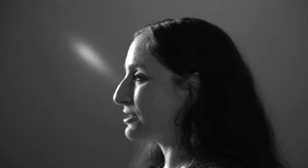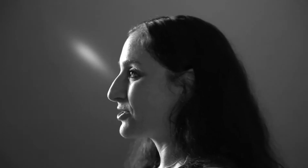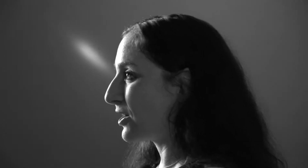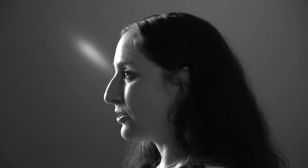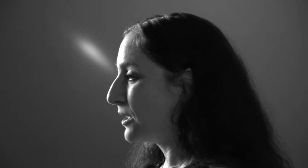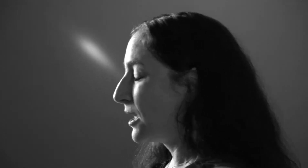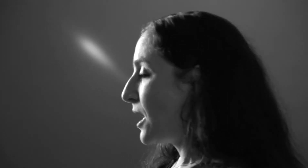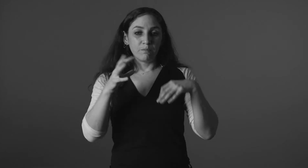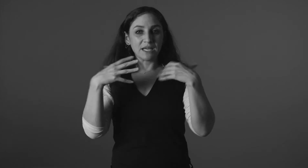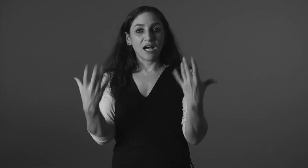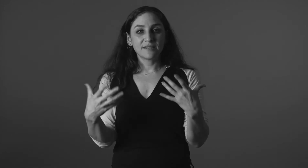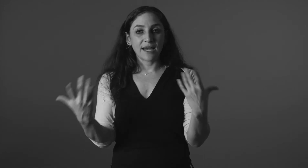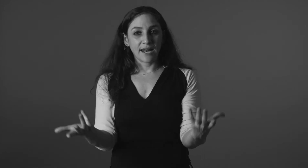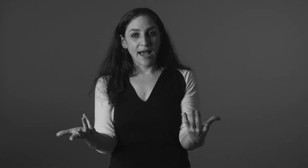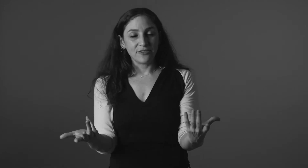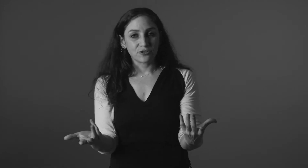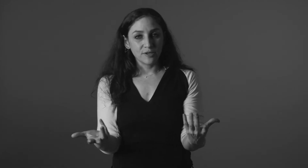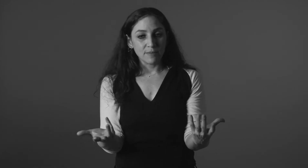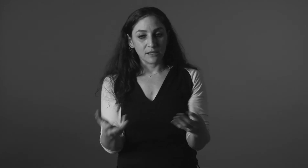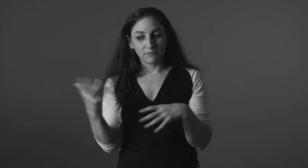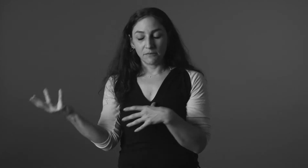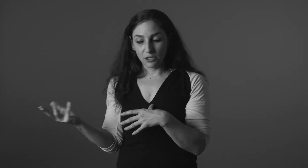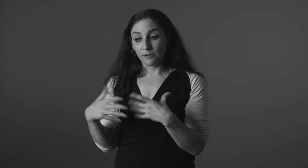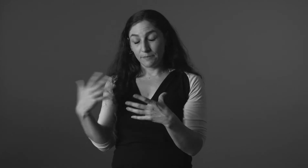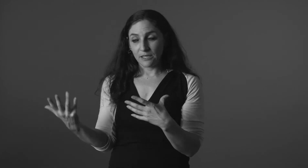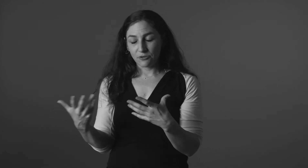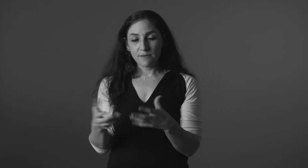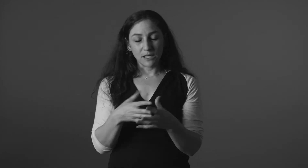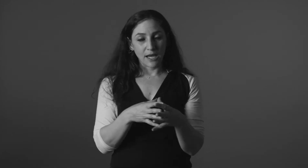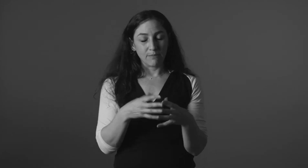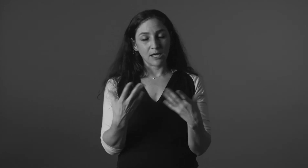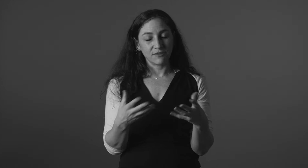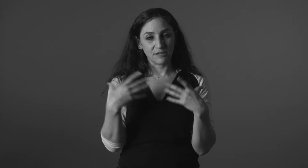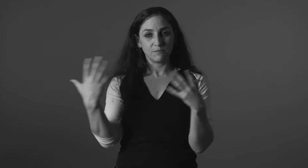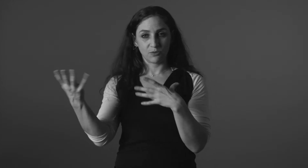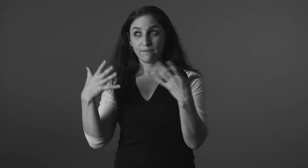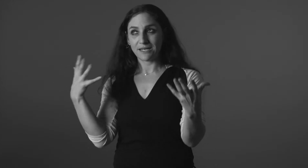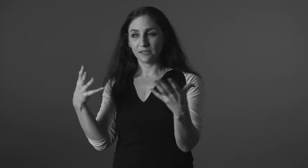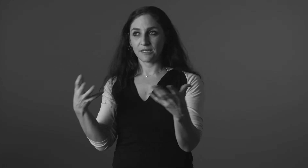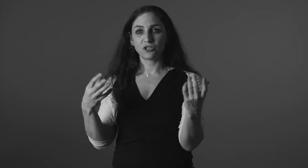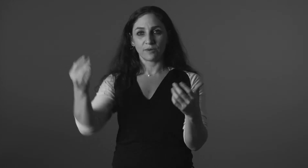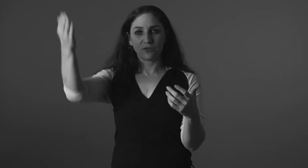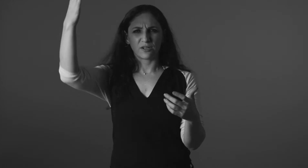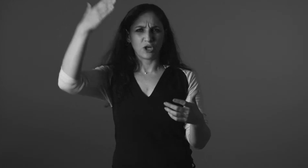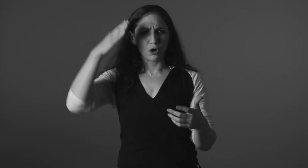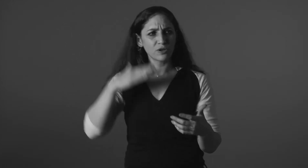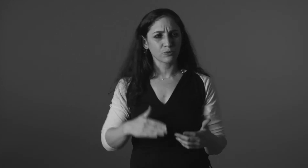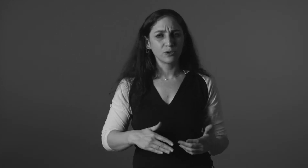years ago, because I had had this treatment, you know, and been in treatment and because of this sort of mentalization where you sort of go through